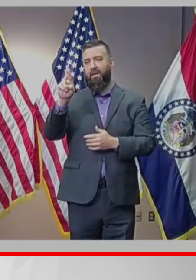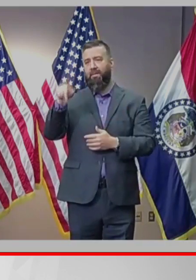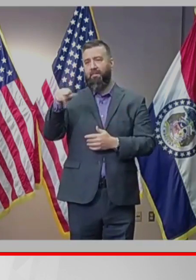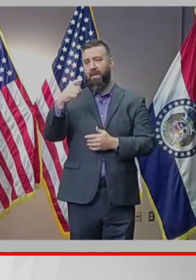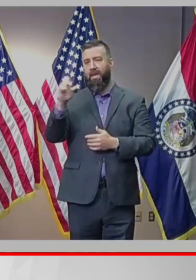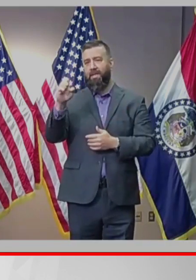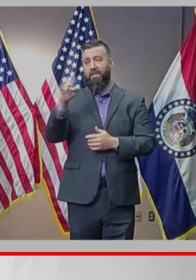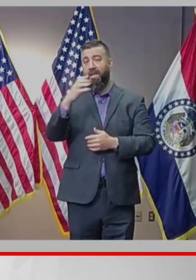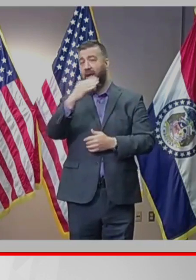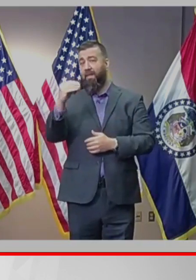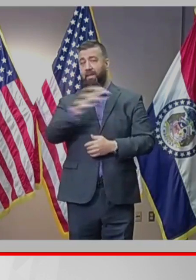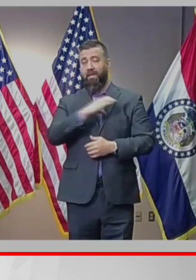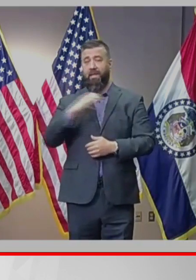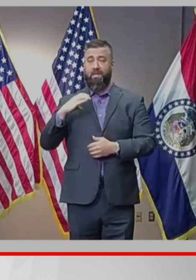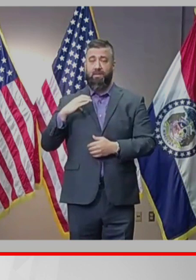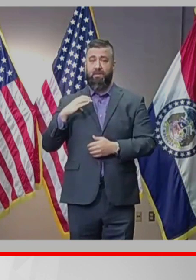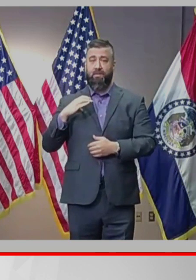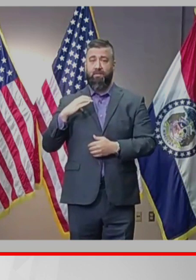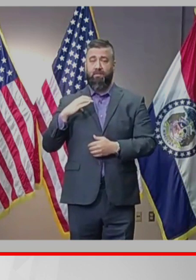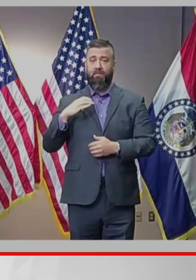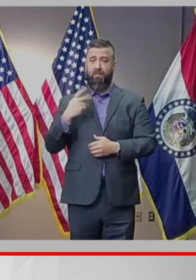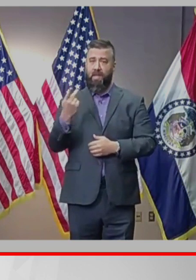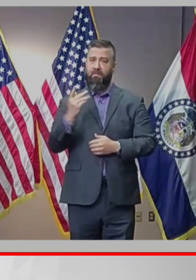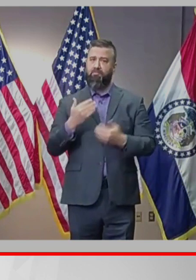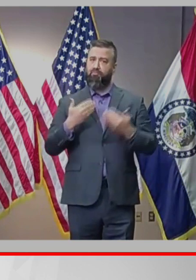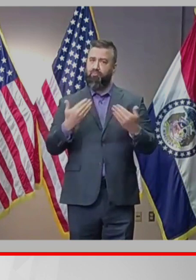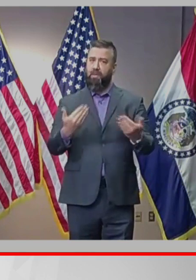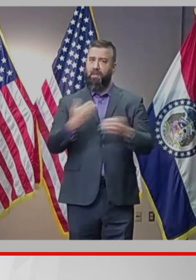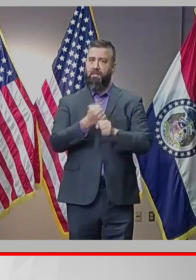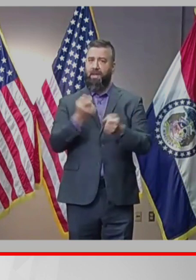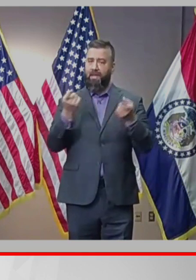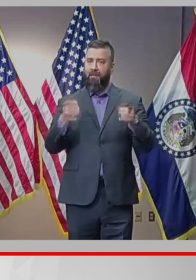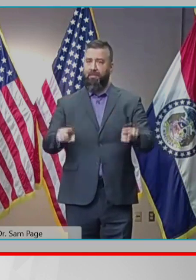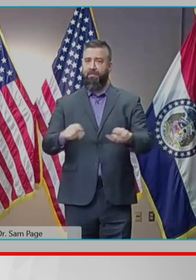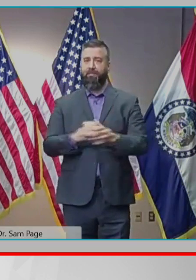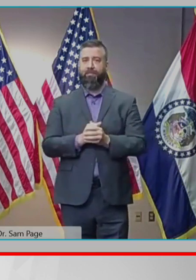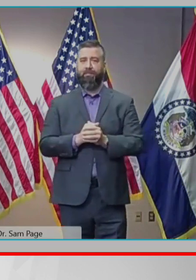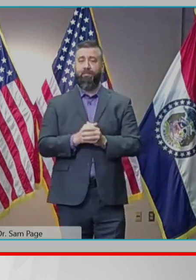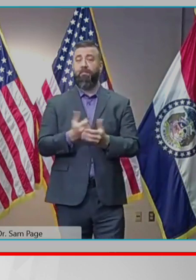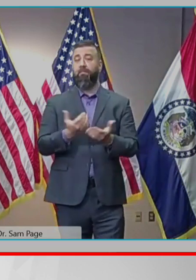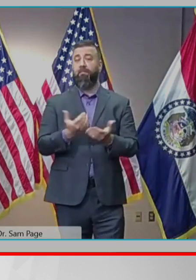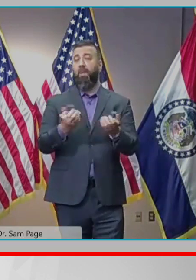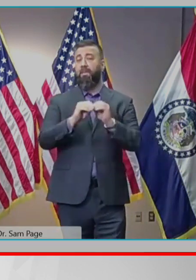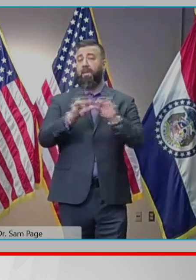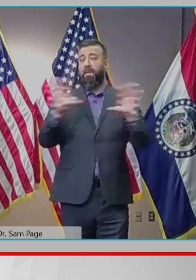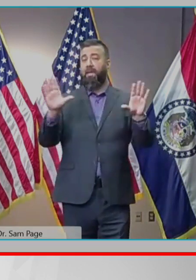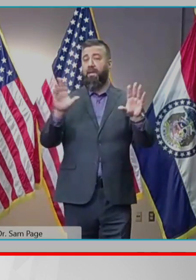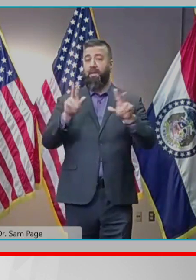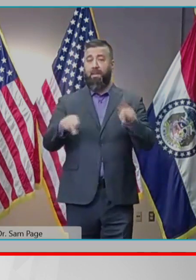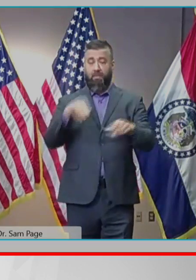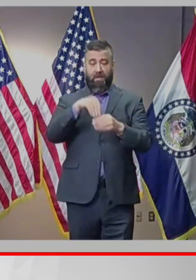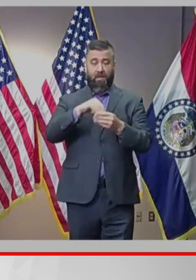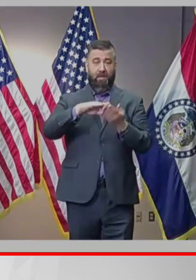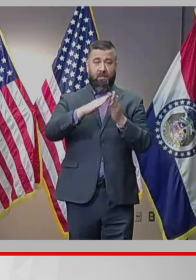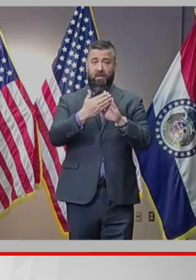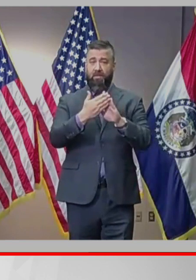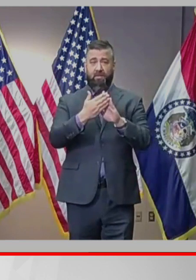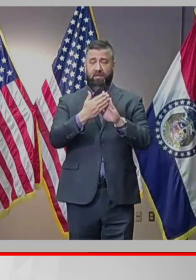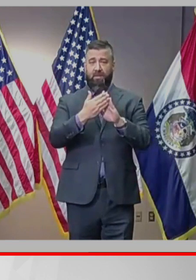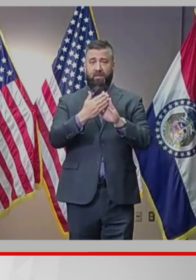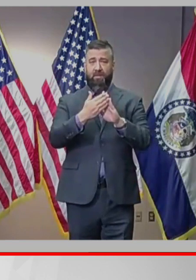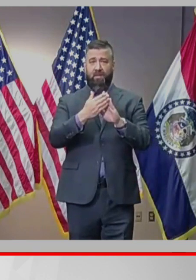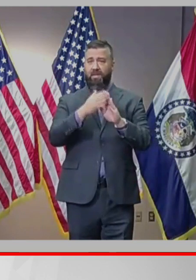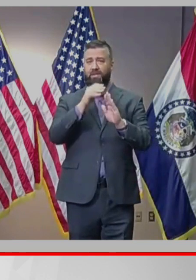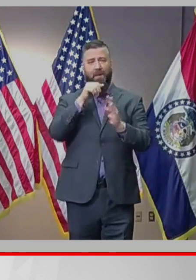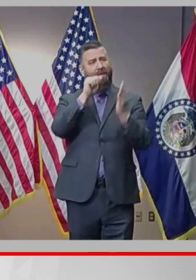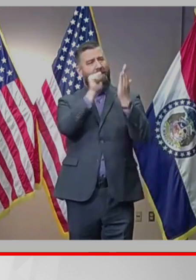will being willing to make this happen. I want to be clear that the people of our community should not be getting a knock